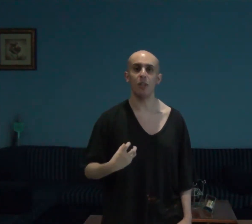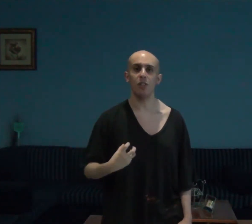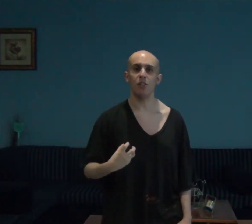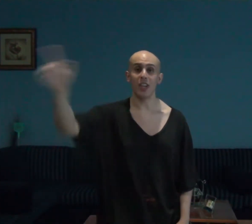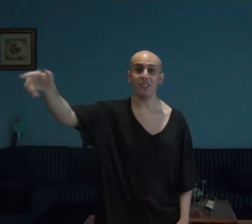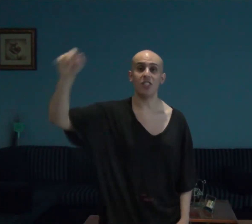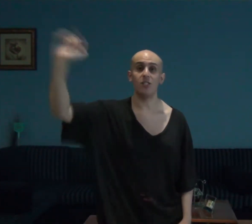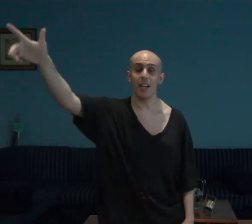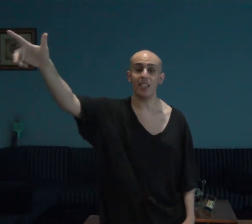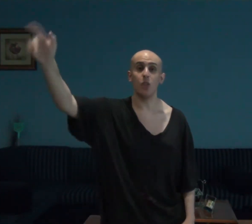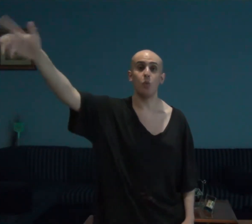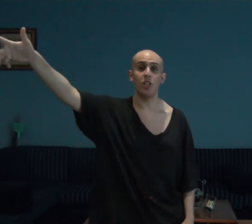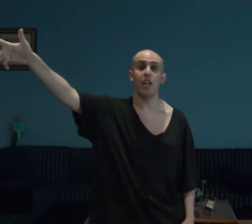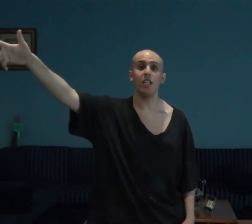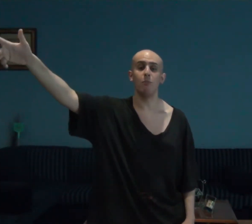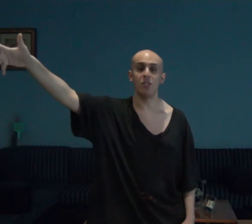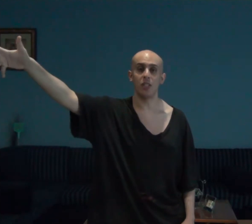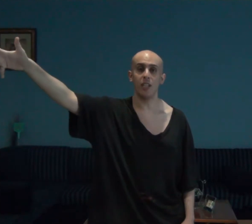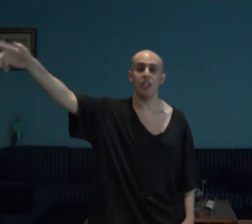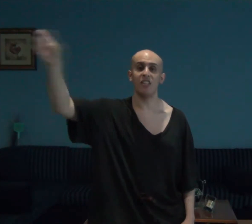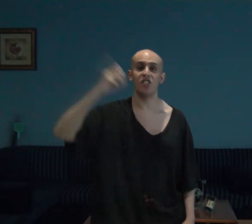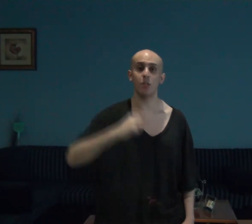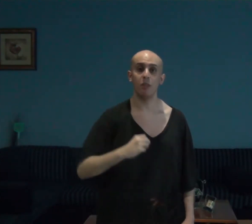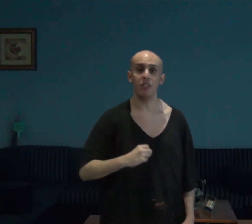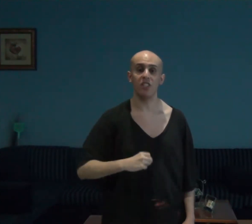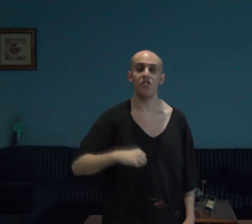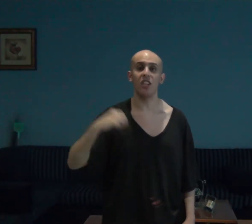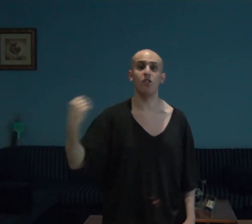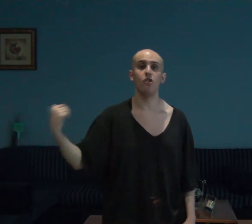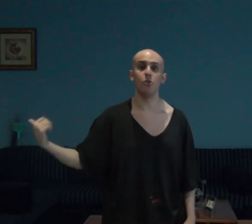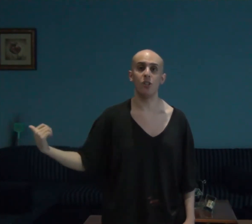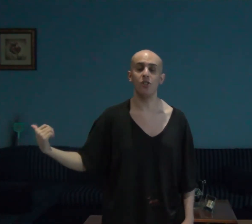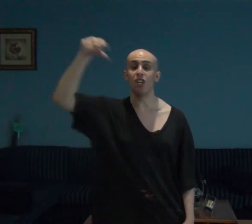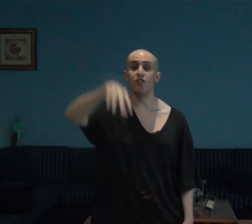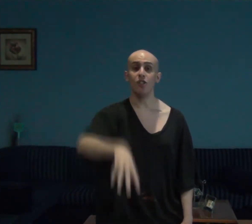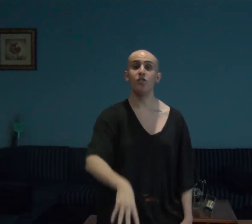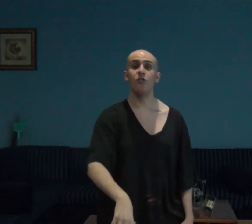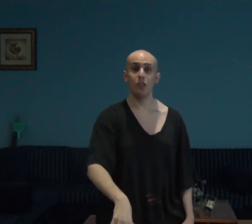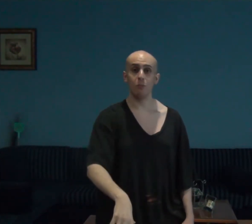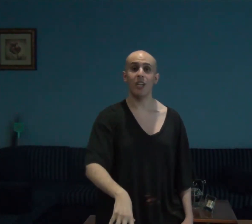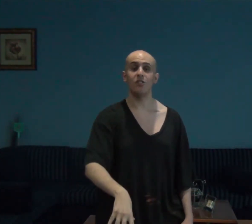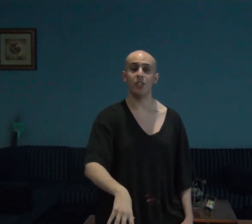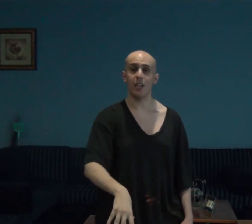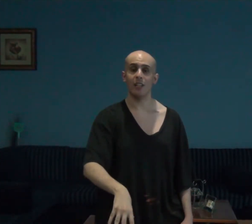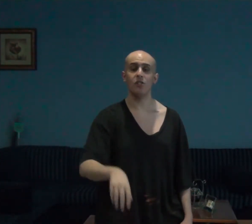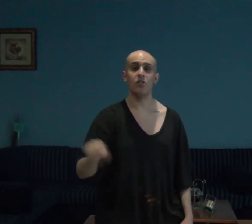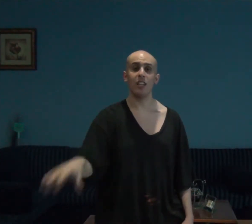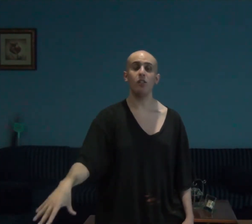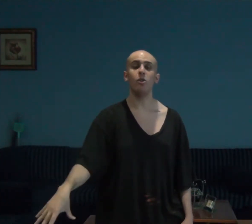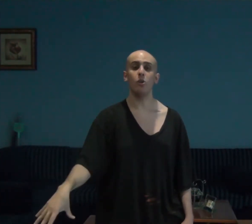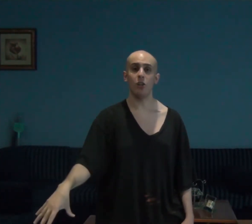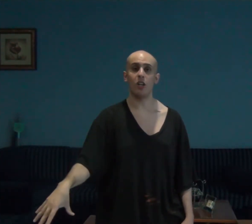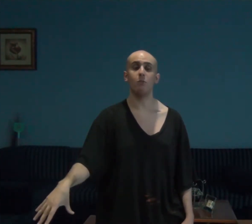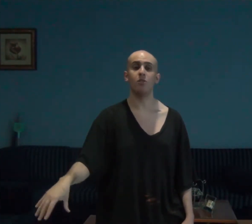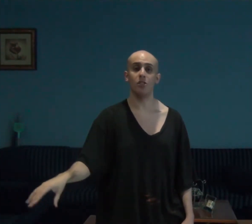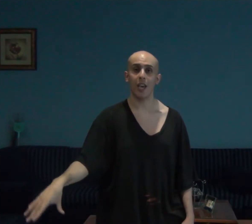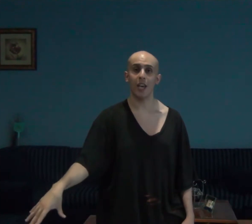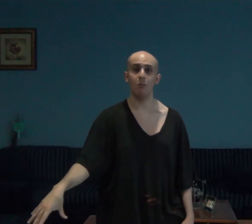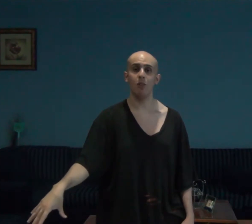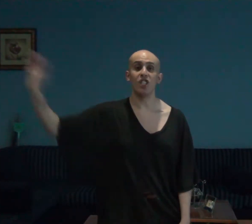that's exactly what aya mizai has experienced and endured and this film guys and gals daniel gold harbour's cam is